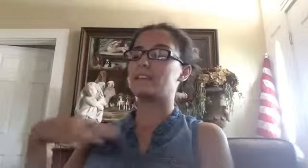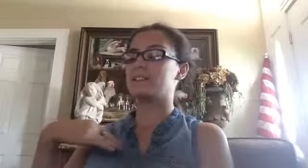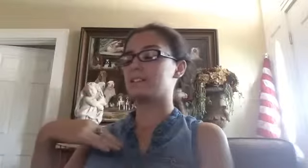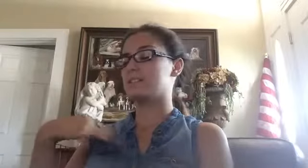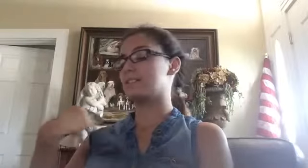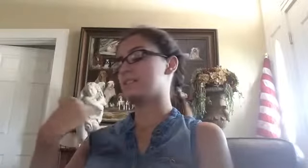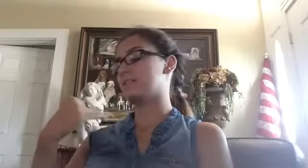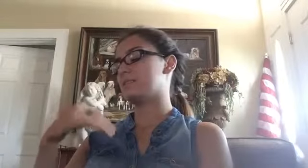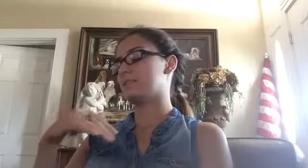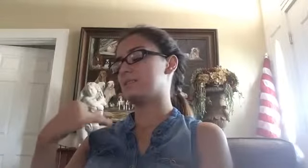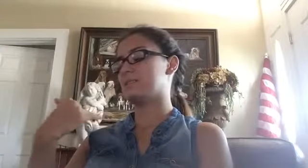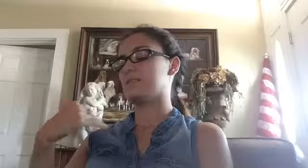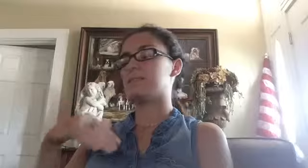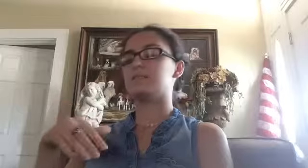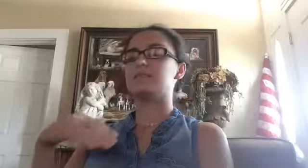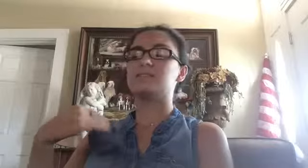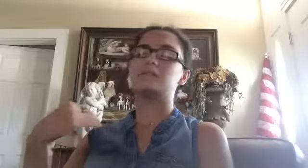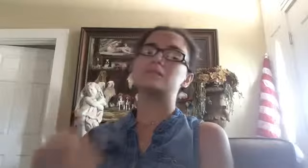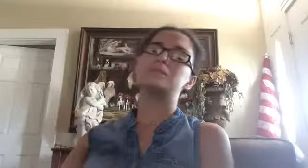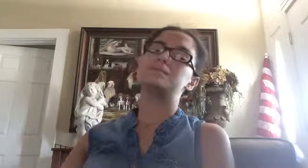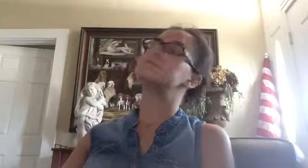fill up my heart.